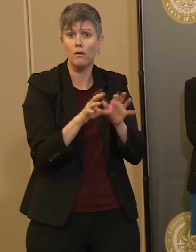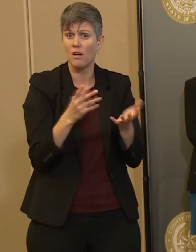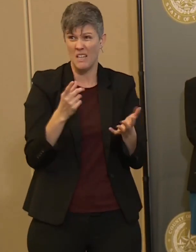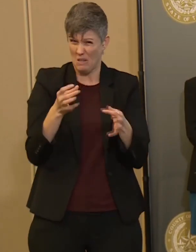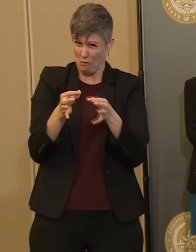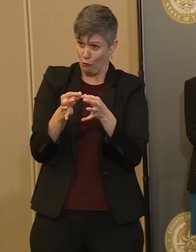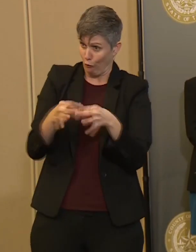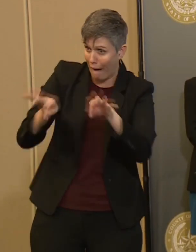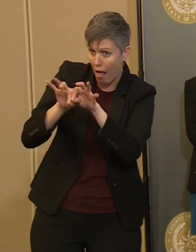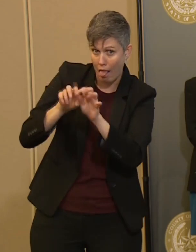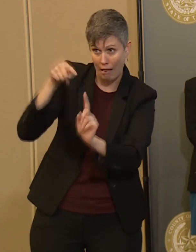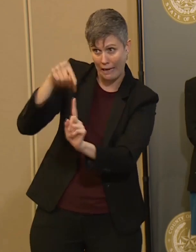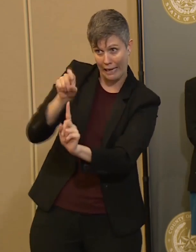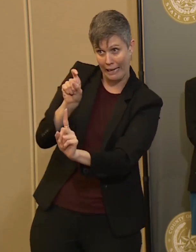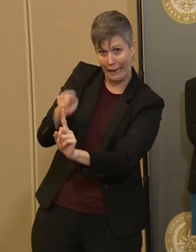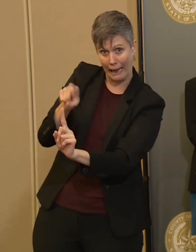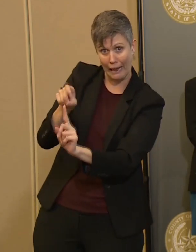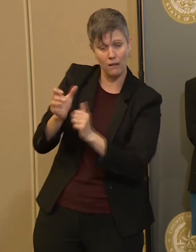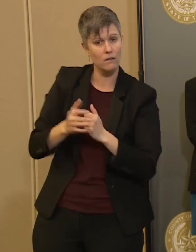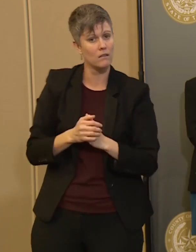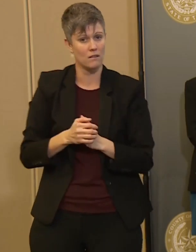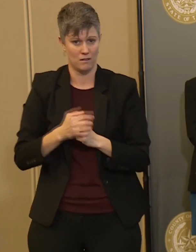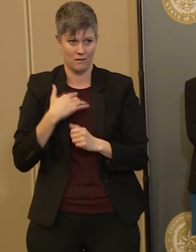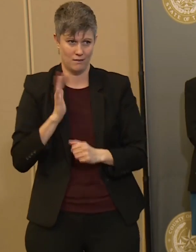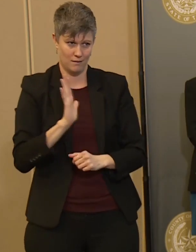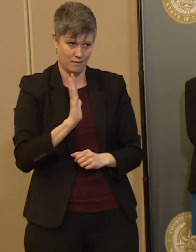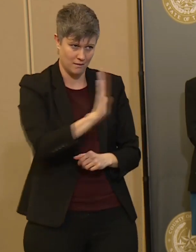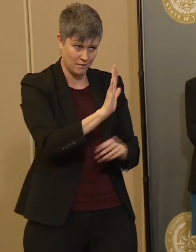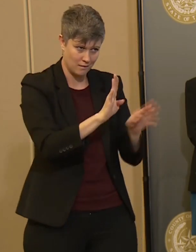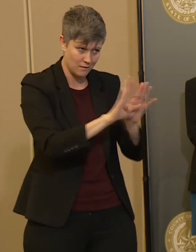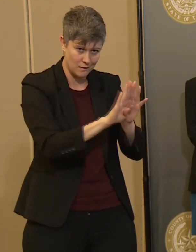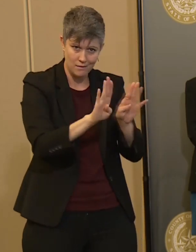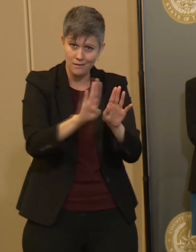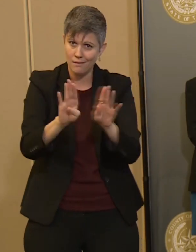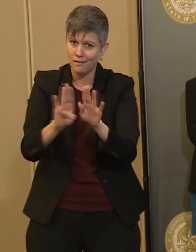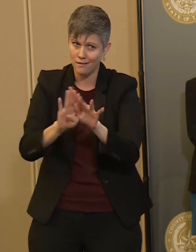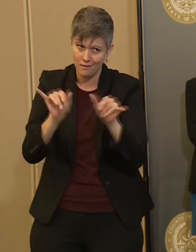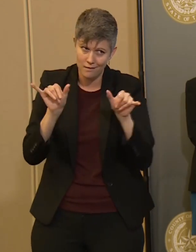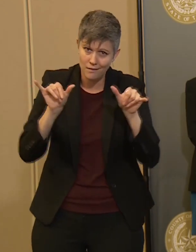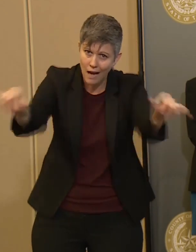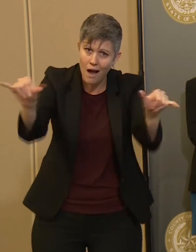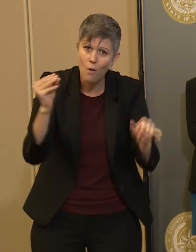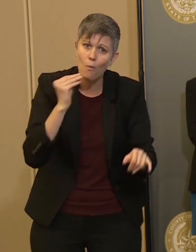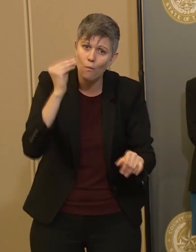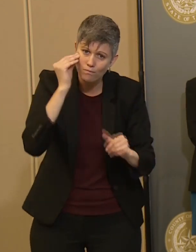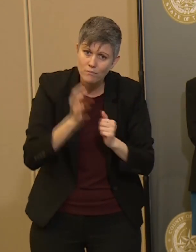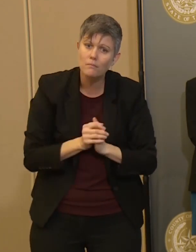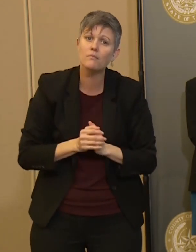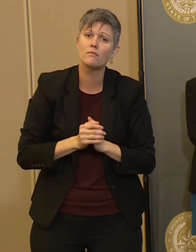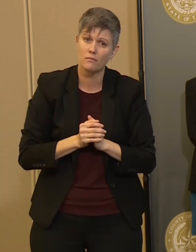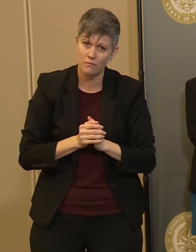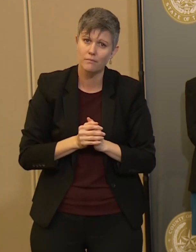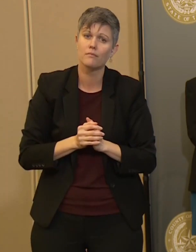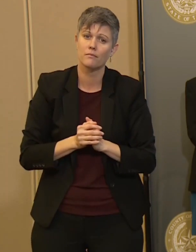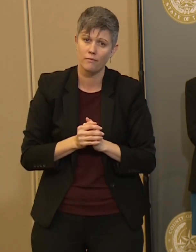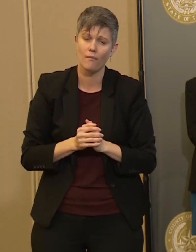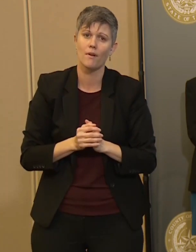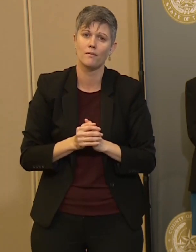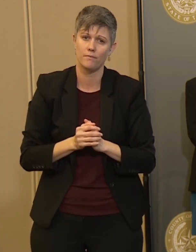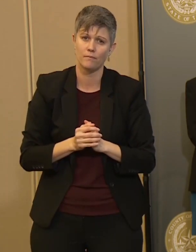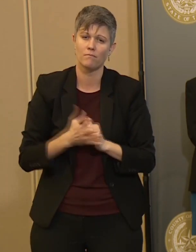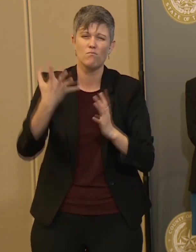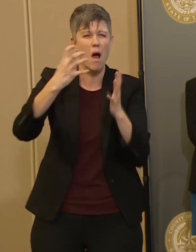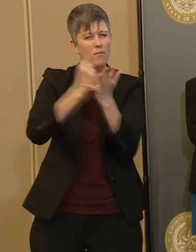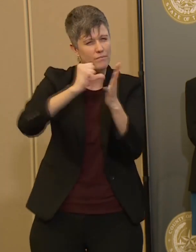put aside for right now to help as many people stay as home as much as they can be home. It's